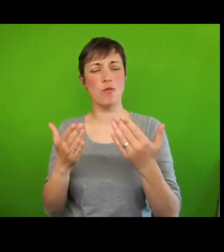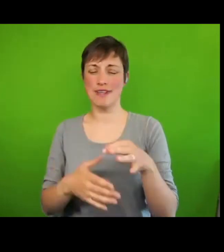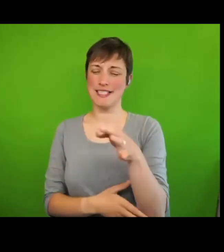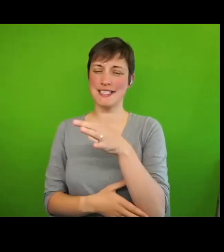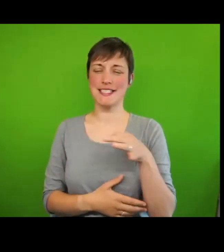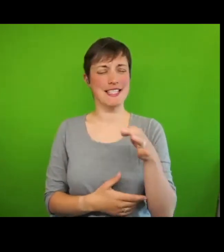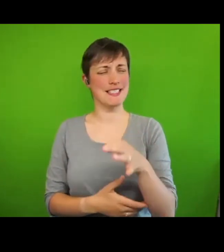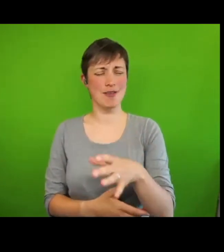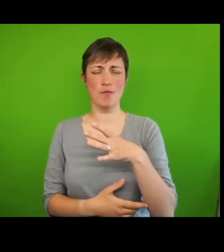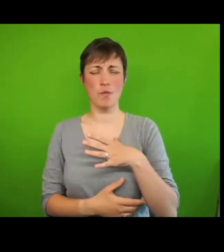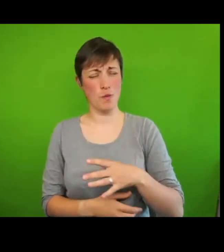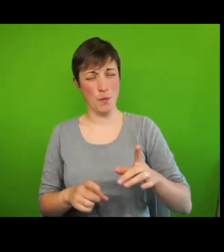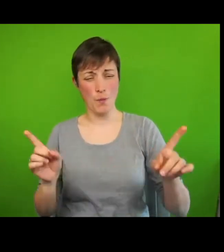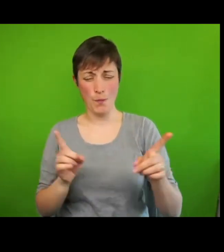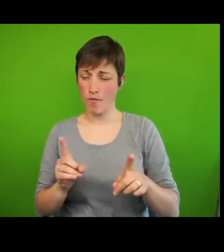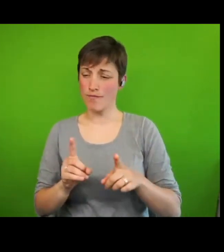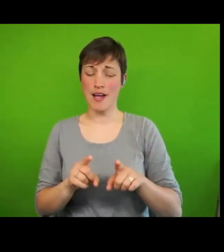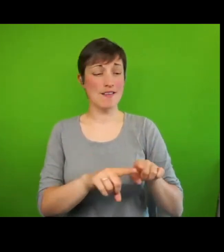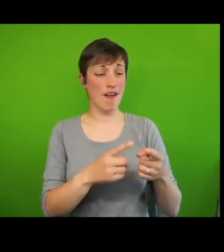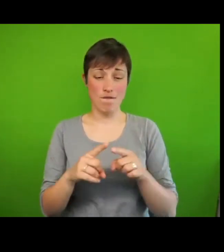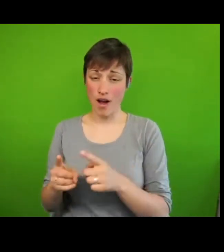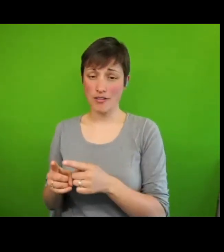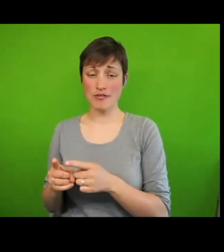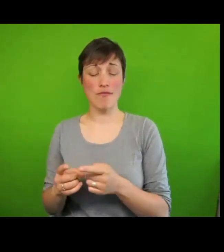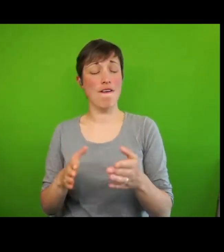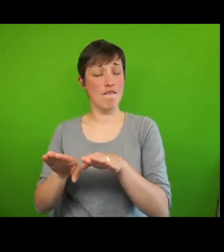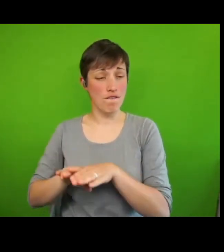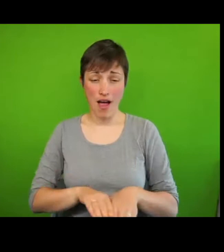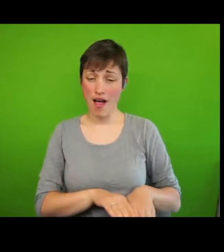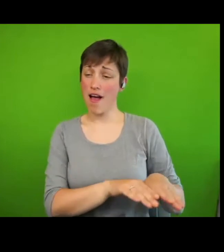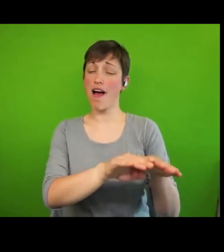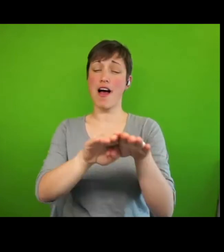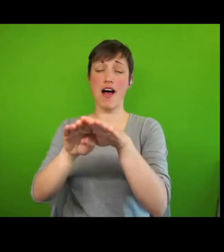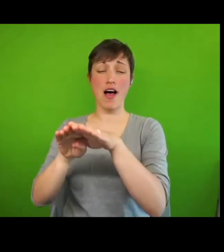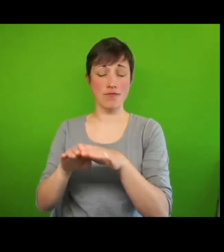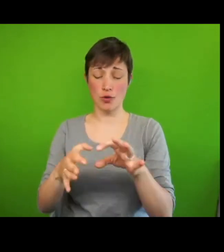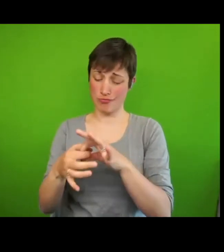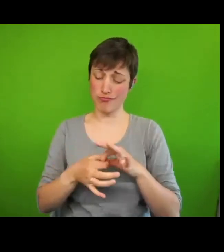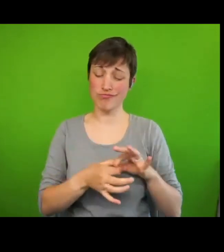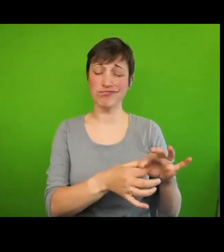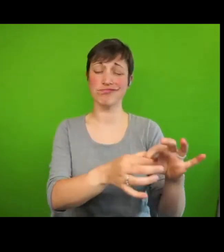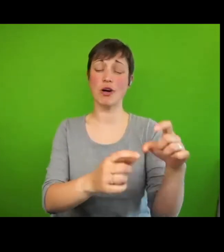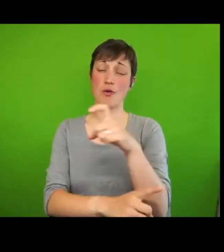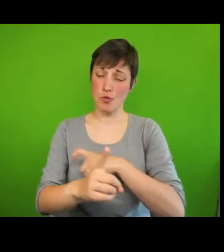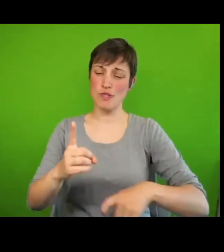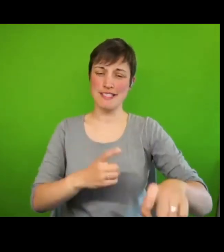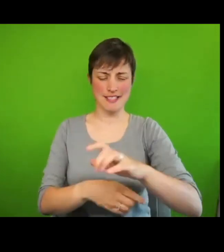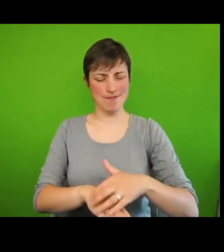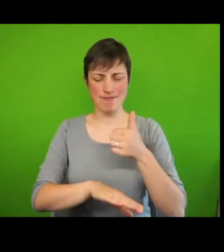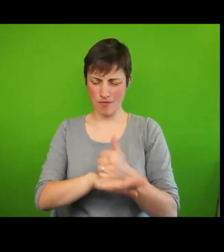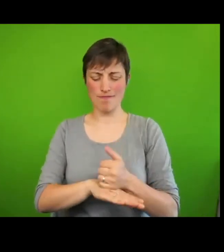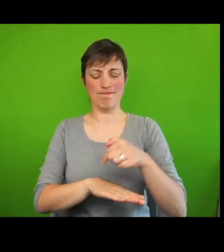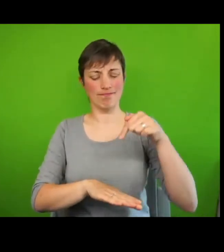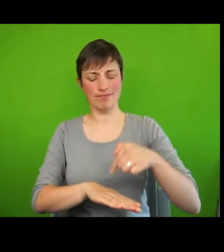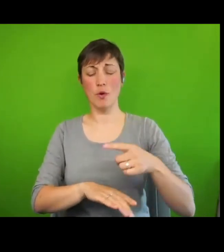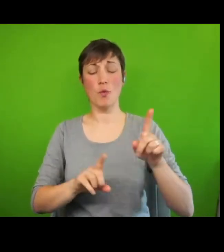diverse, fair and safe community, built on the foundation of universal human rights.